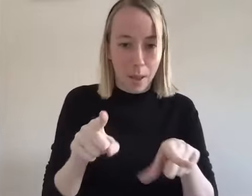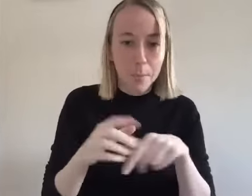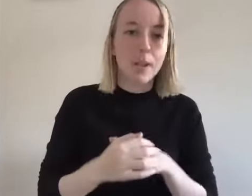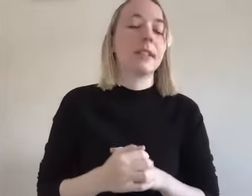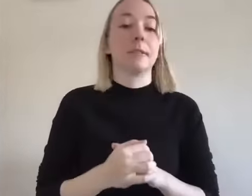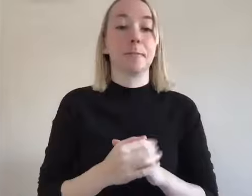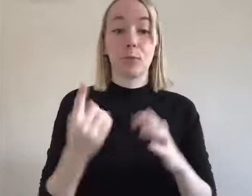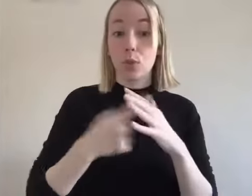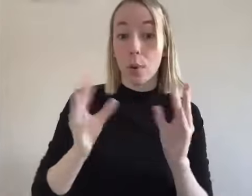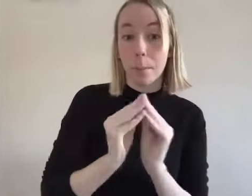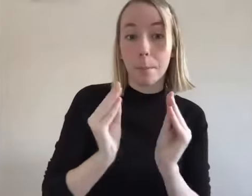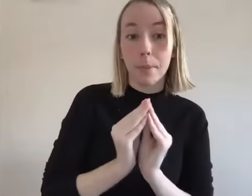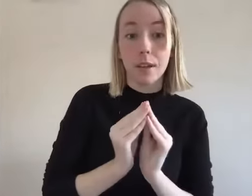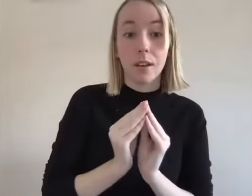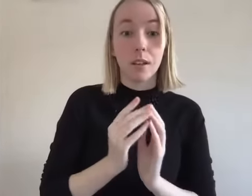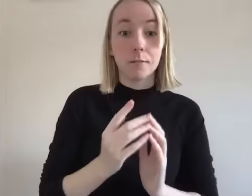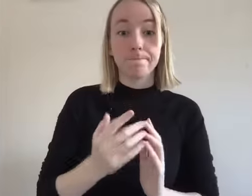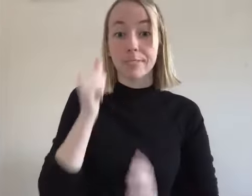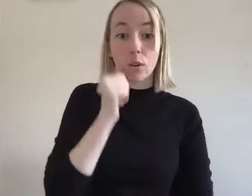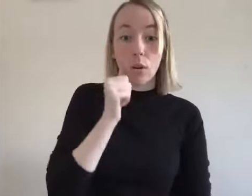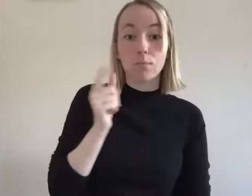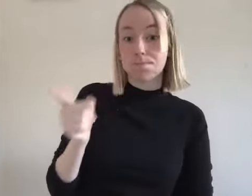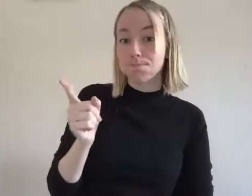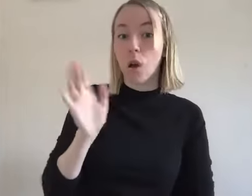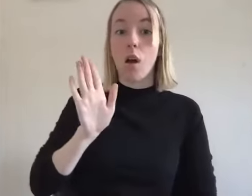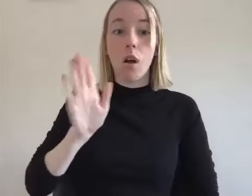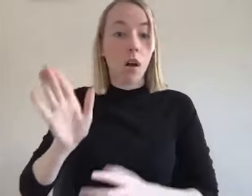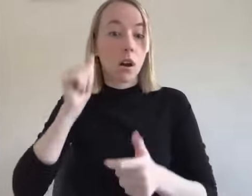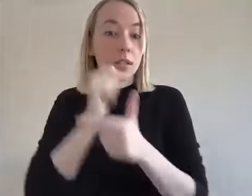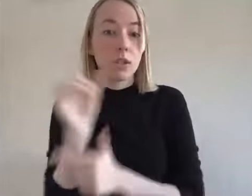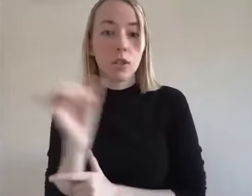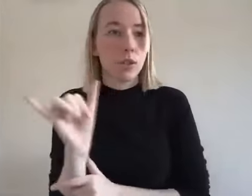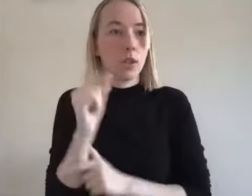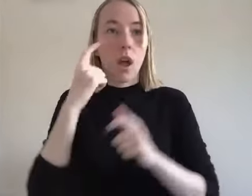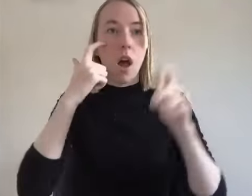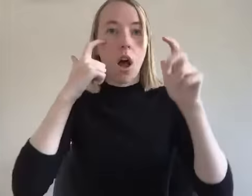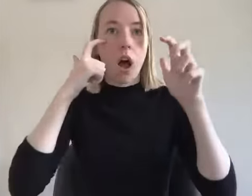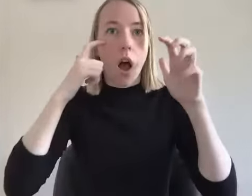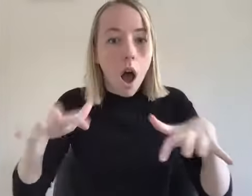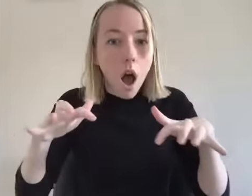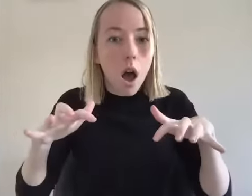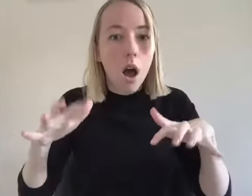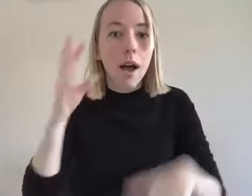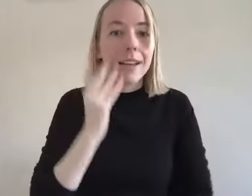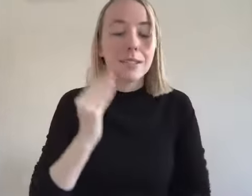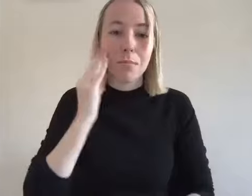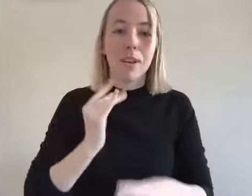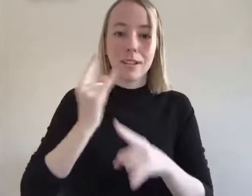wednesday come into a young people's meeting and and she was her and her sister were just besides themselves i mean dealing with